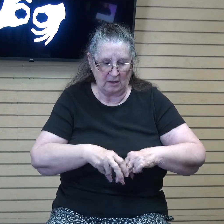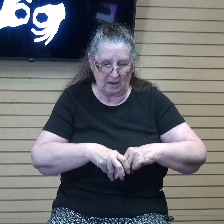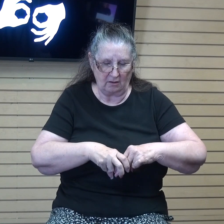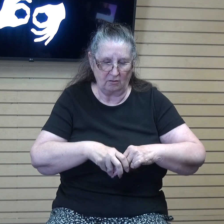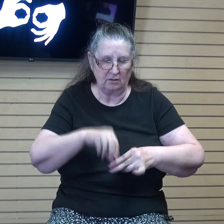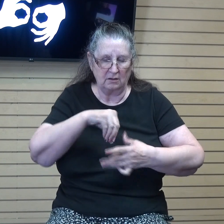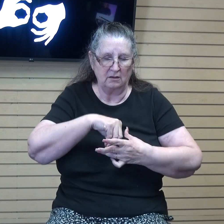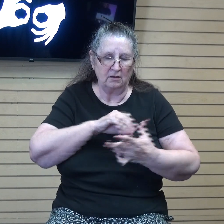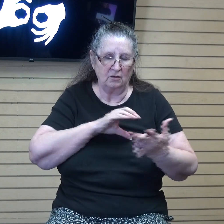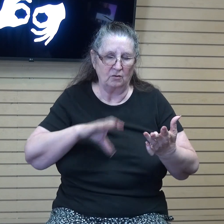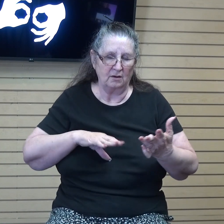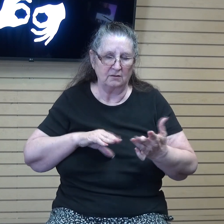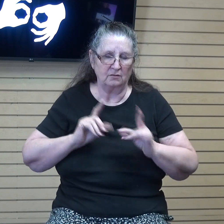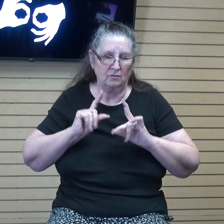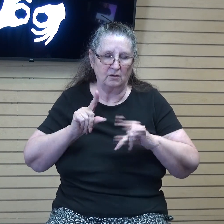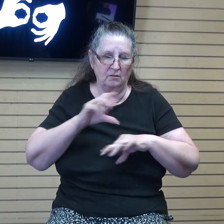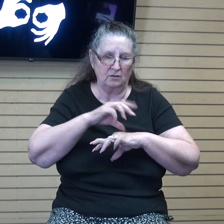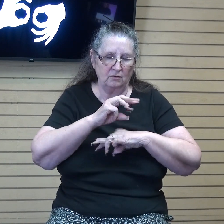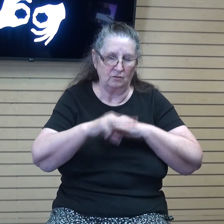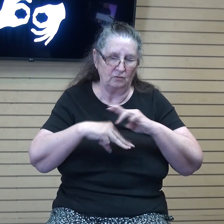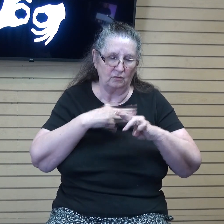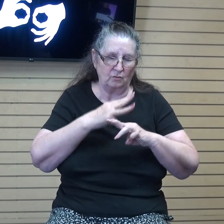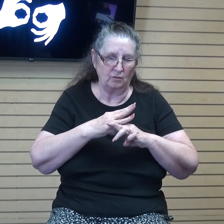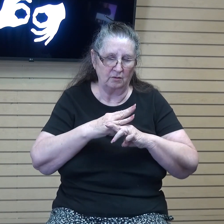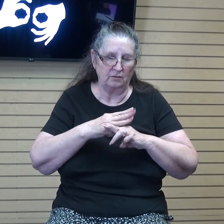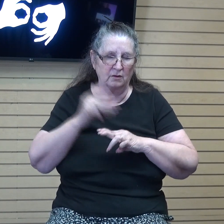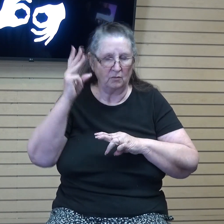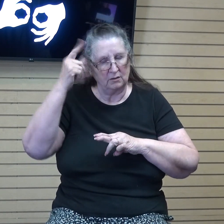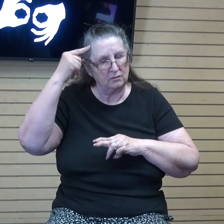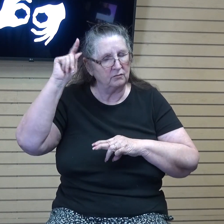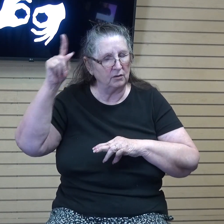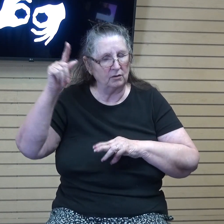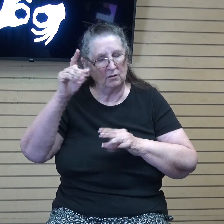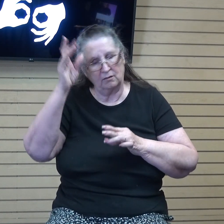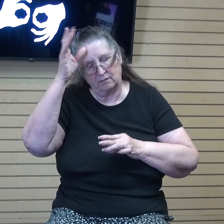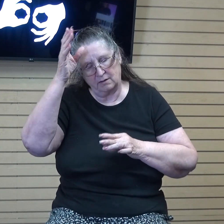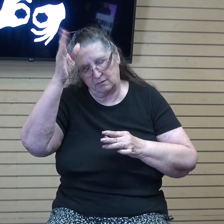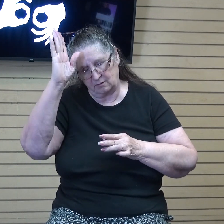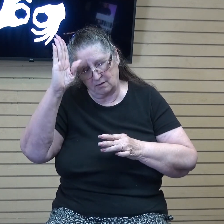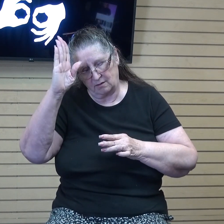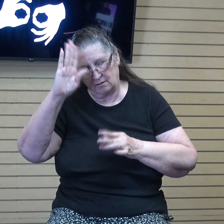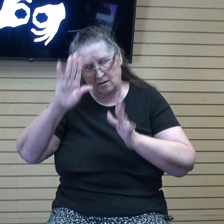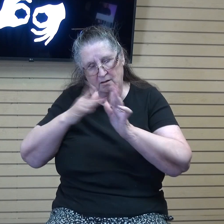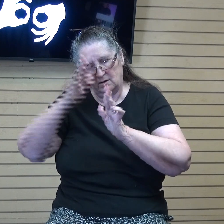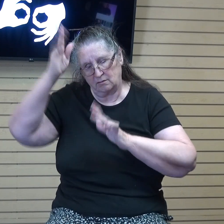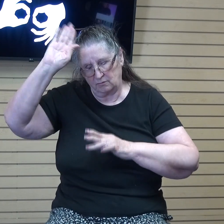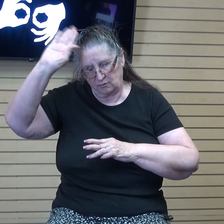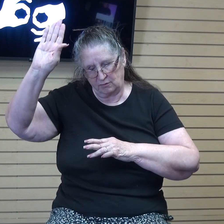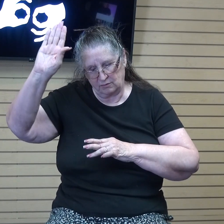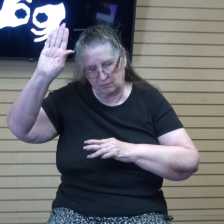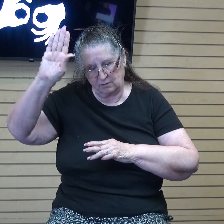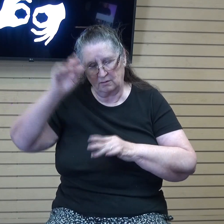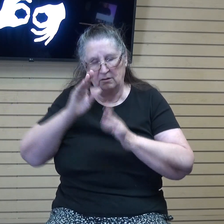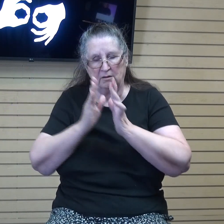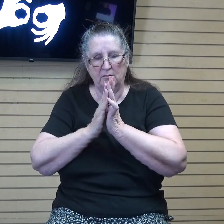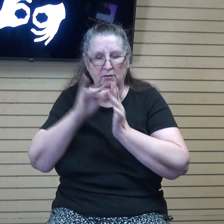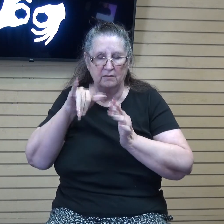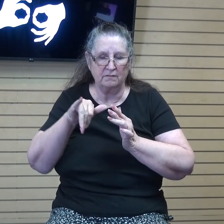So that we may go out into this world, be witnesses for you, Father God, and bring all the glory to you. And we pray for this in the name of your